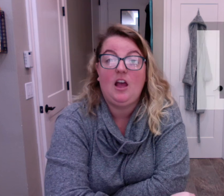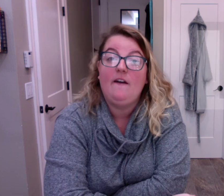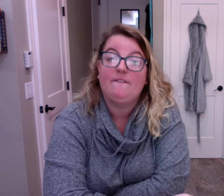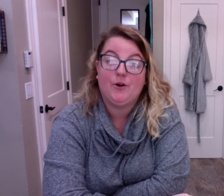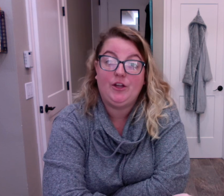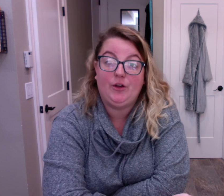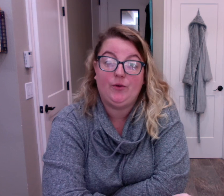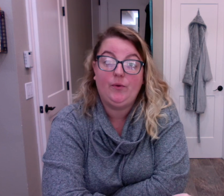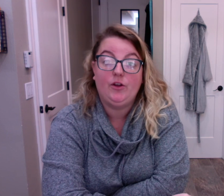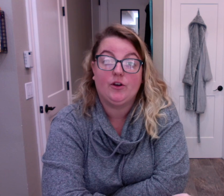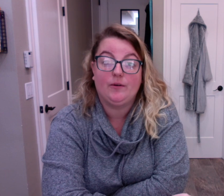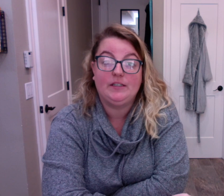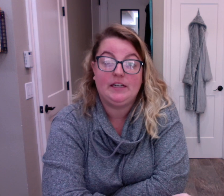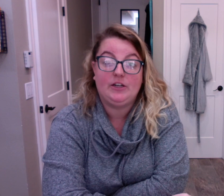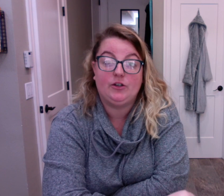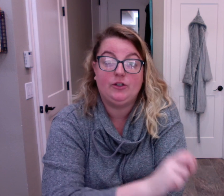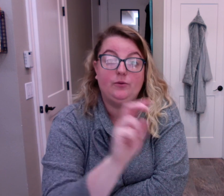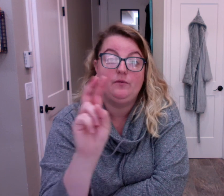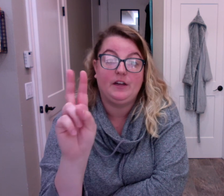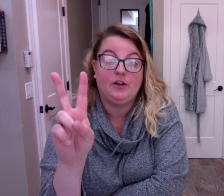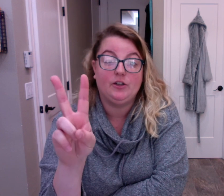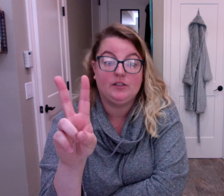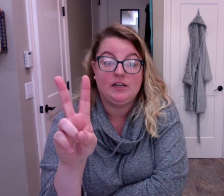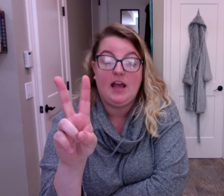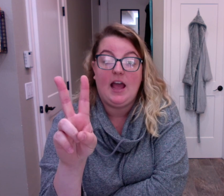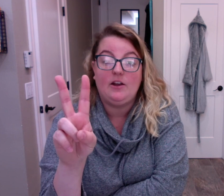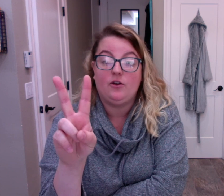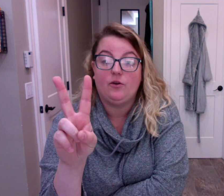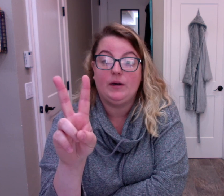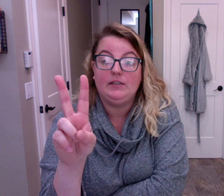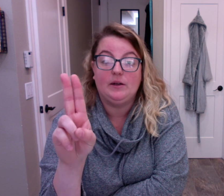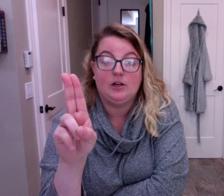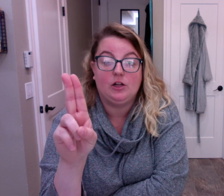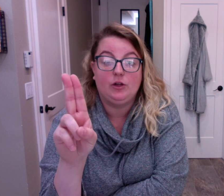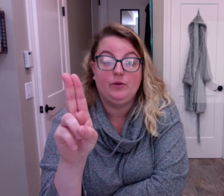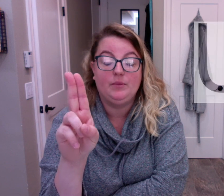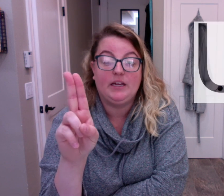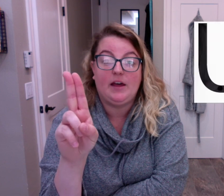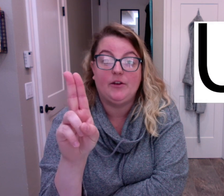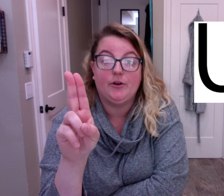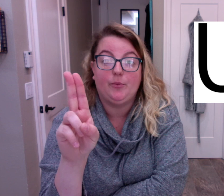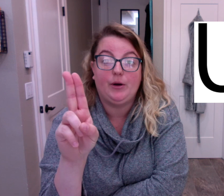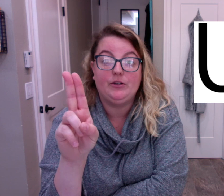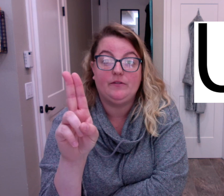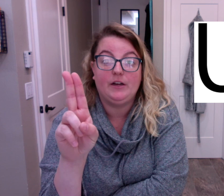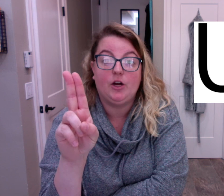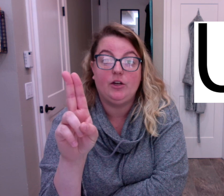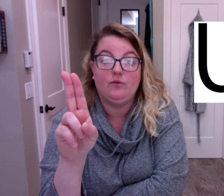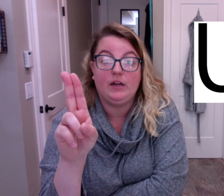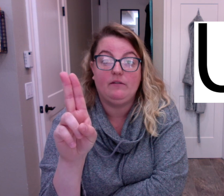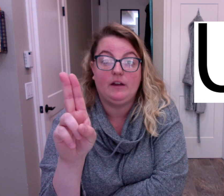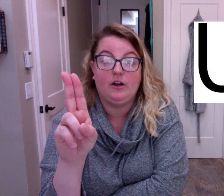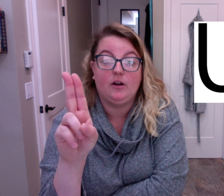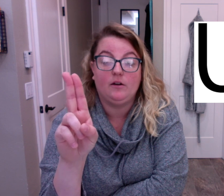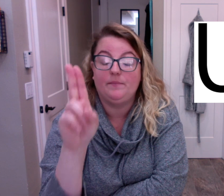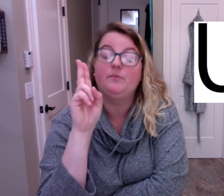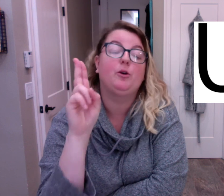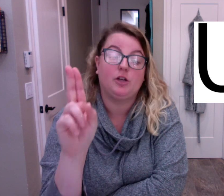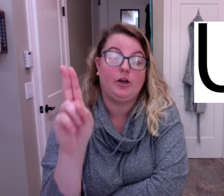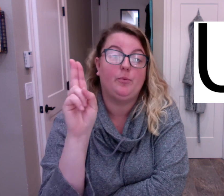For you, you're going to take your two fingers and you're going to glue them together, your pointer finger and your